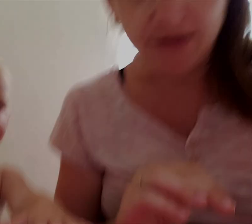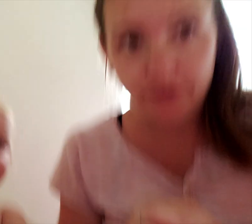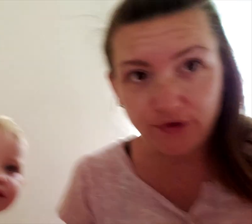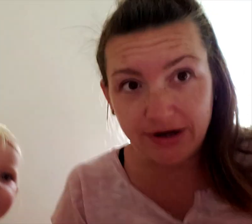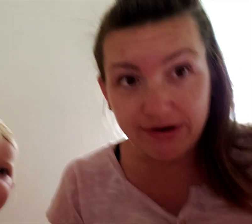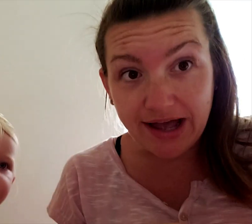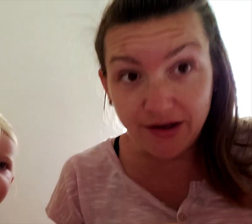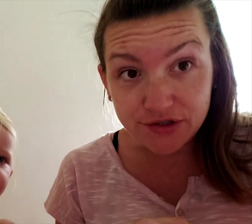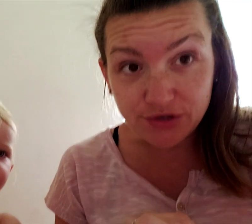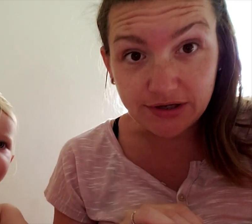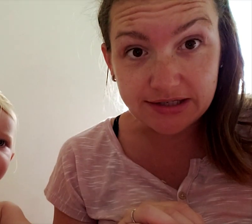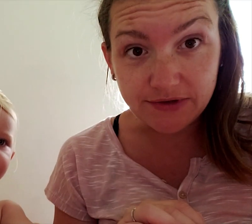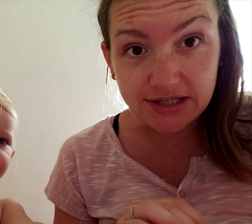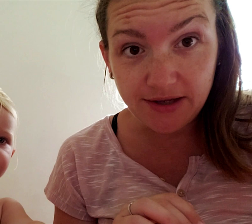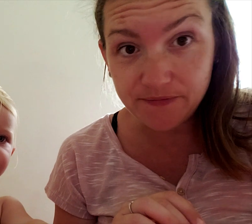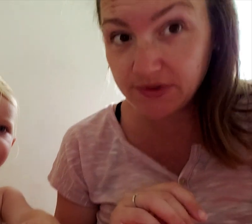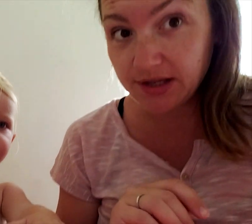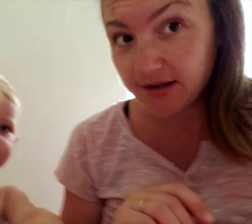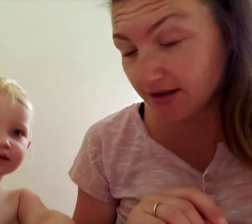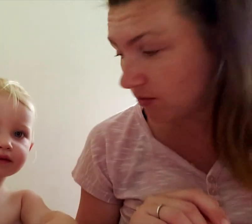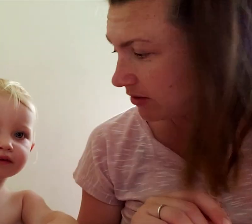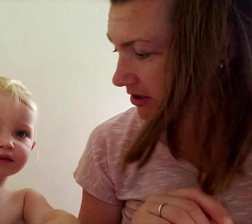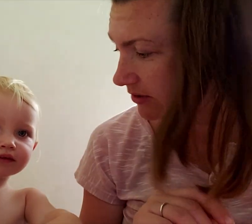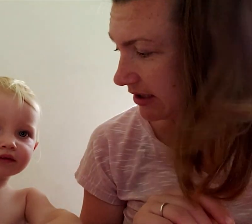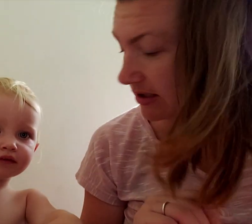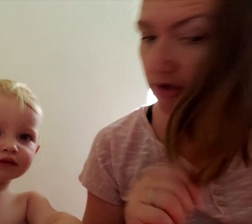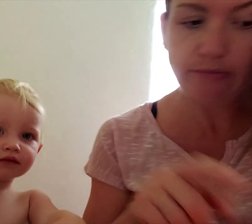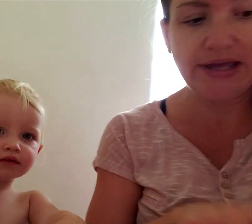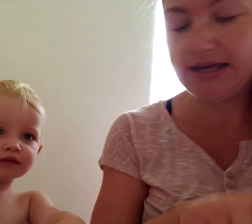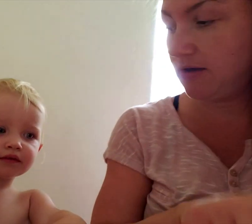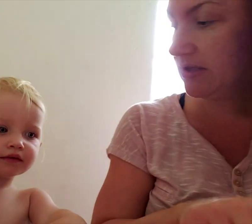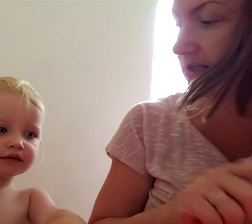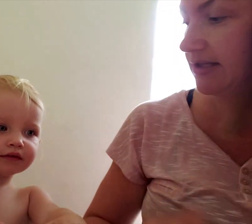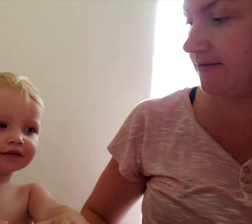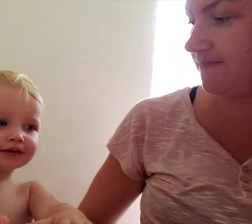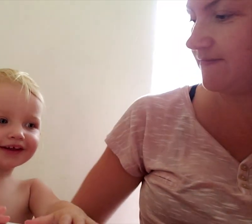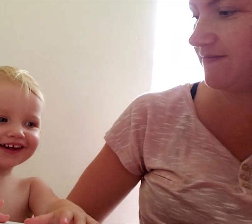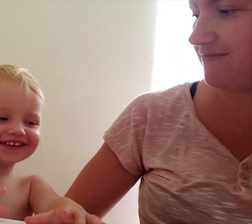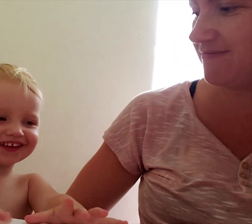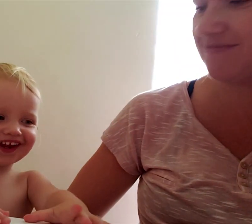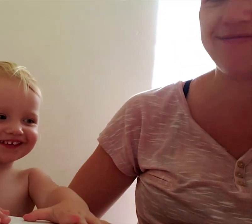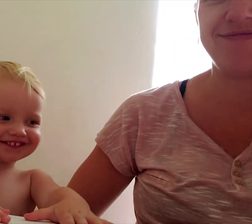Now for our afternoon activity. What are we doing Izzy? What are we making? What's this?